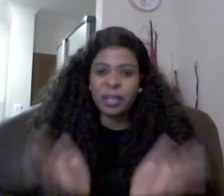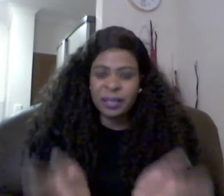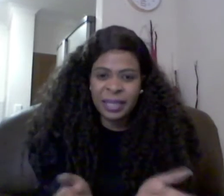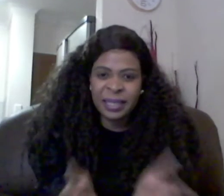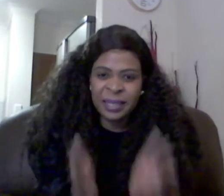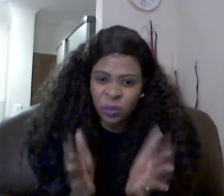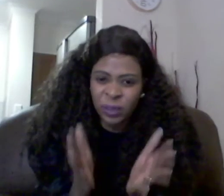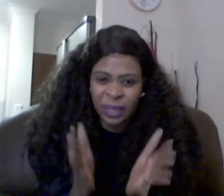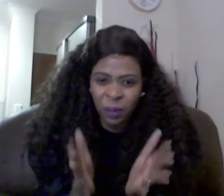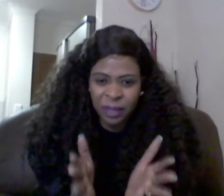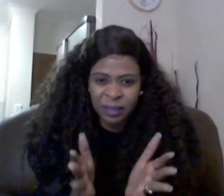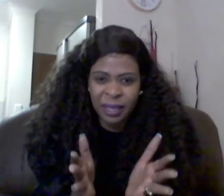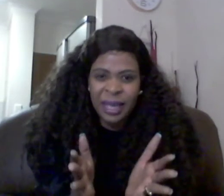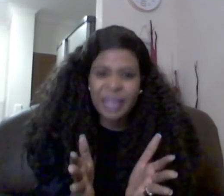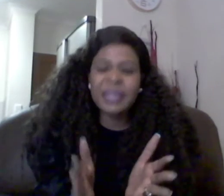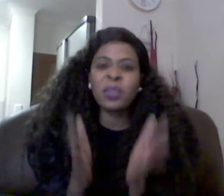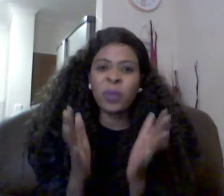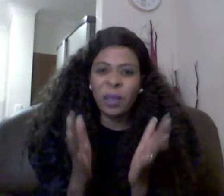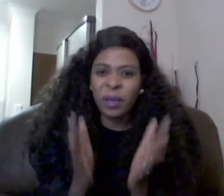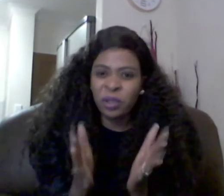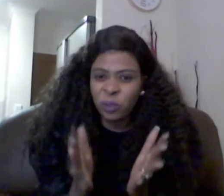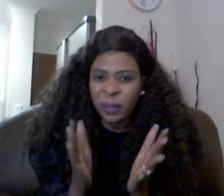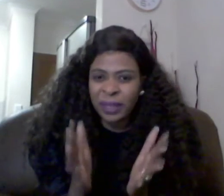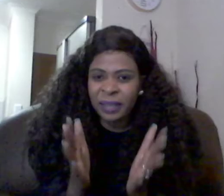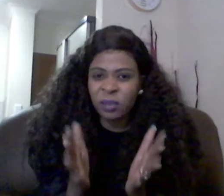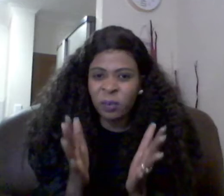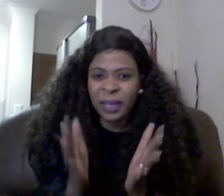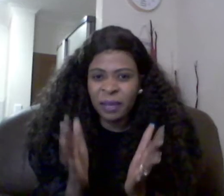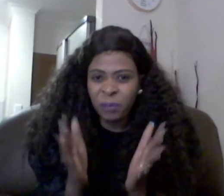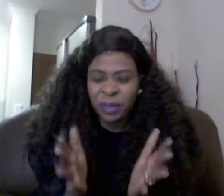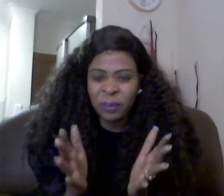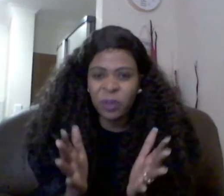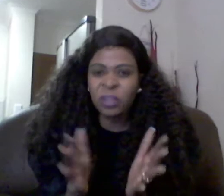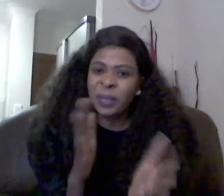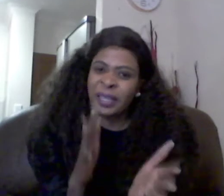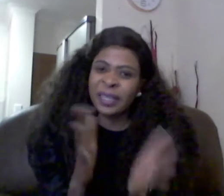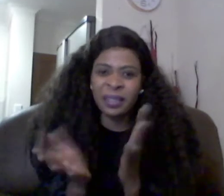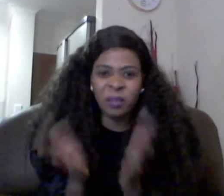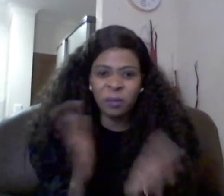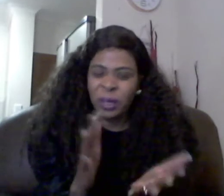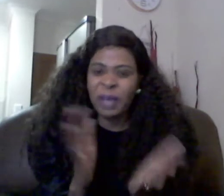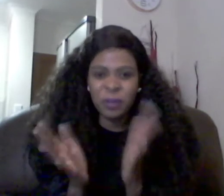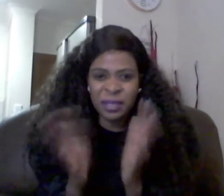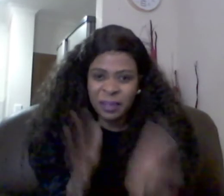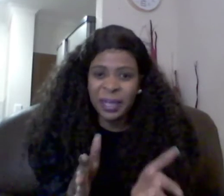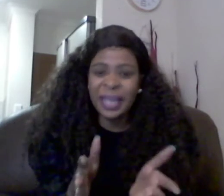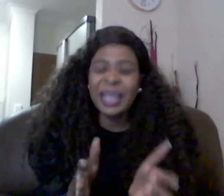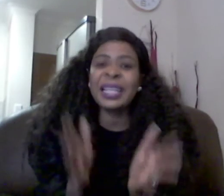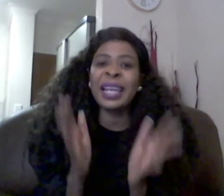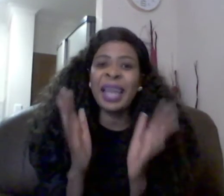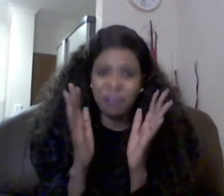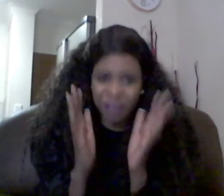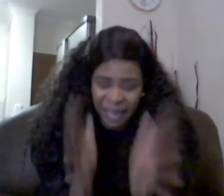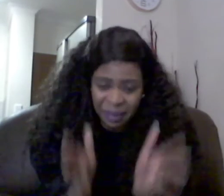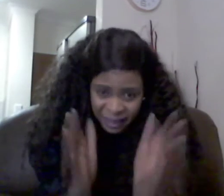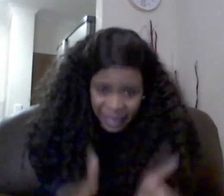research is this what i want is this what i want to spend the rest of my life with because spending the rest of your life with somebody it's a lifetime thing